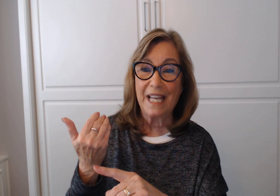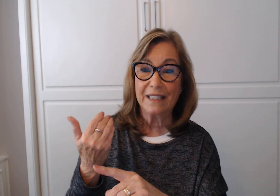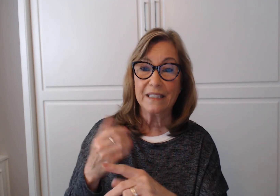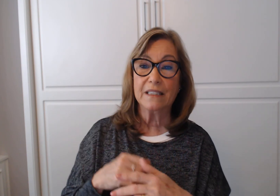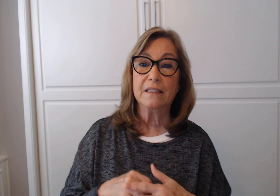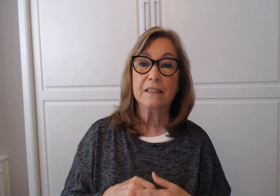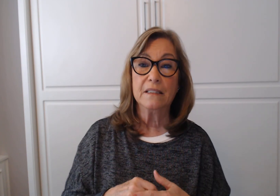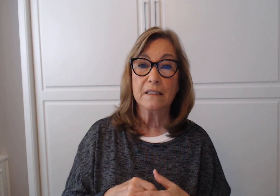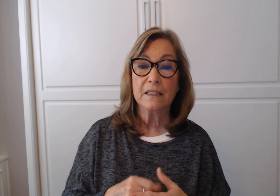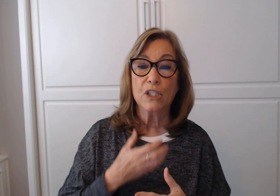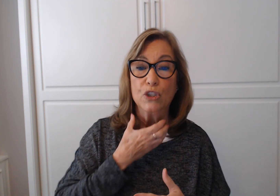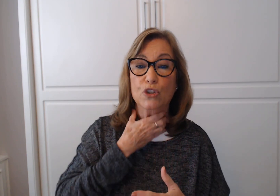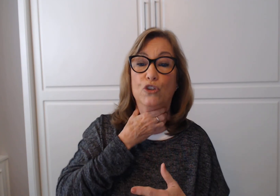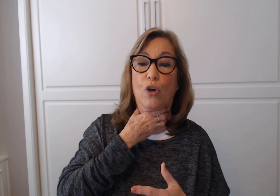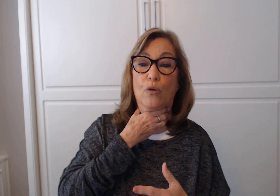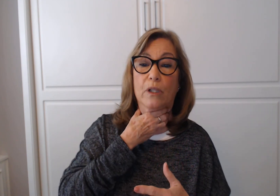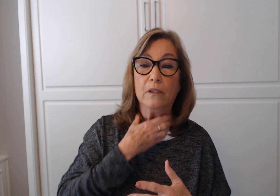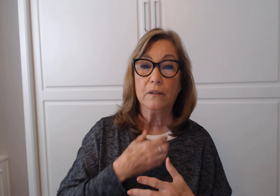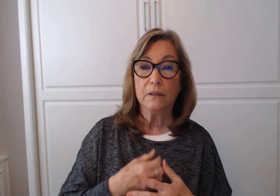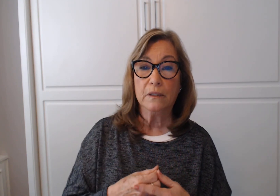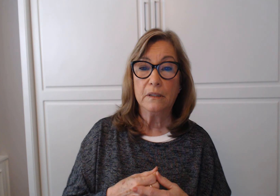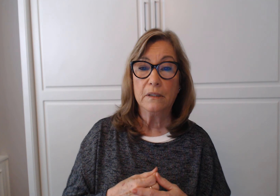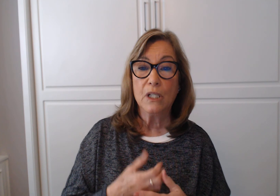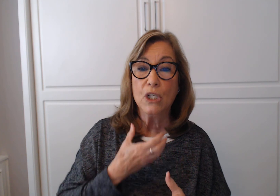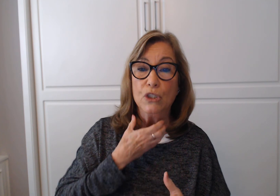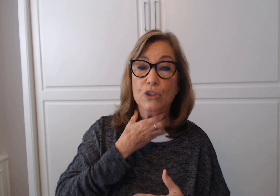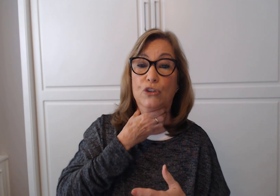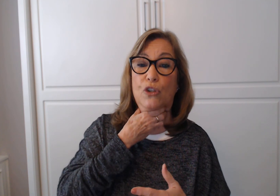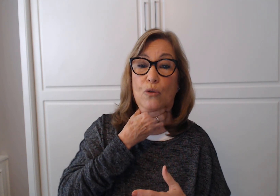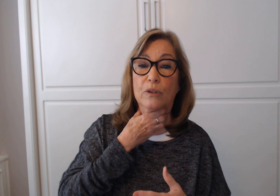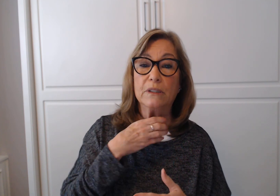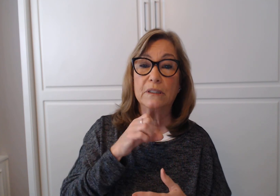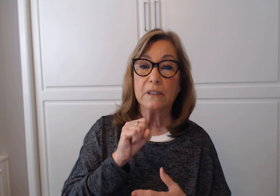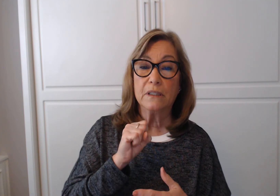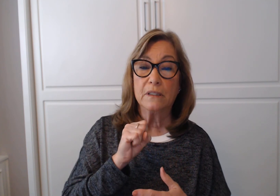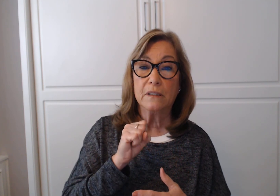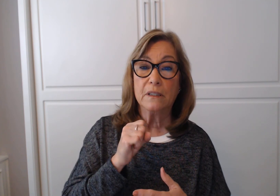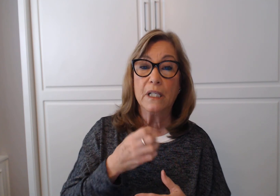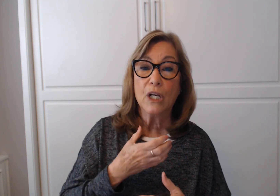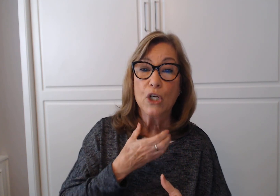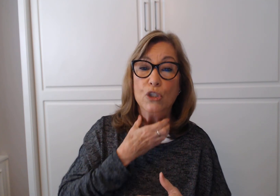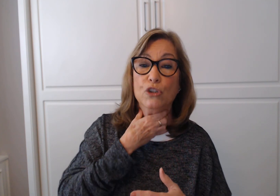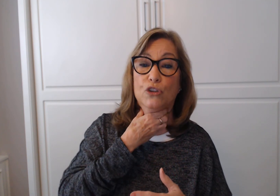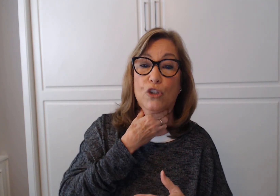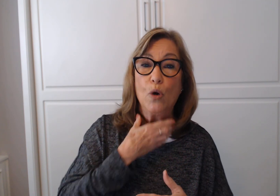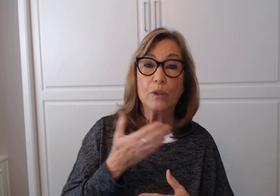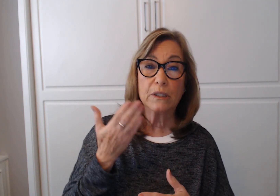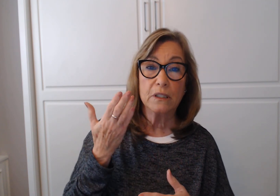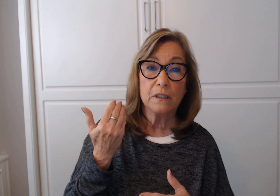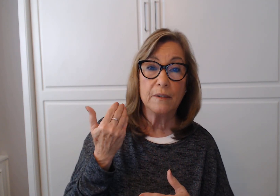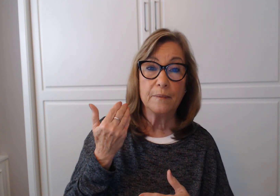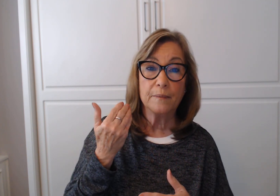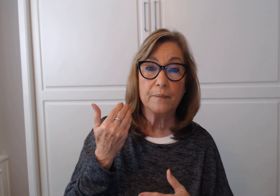Choke. Chokes. Choked. Stick.